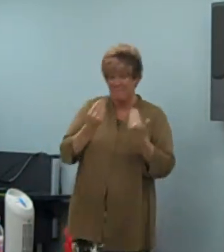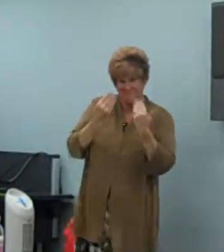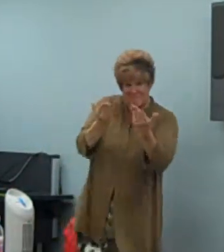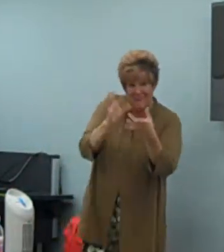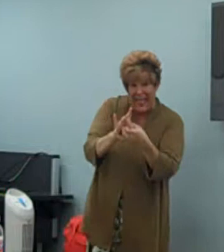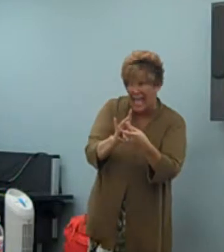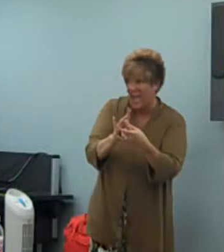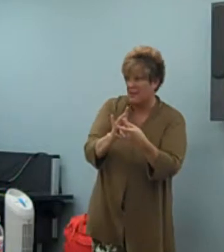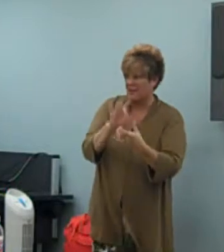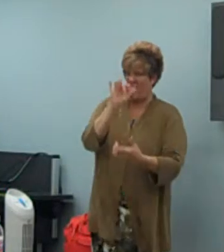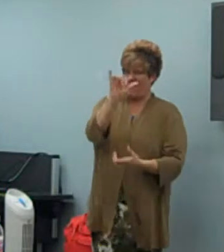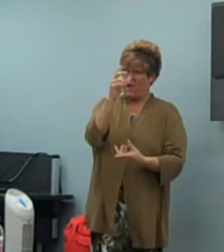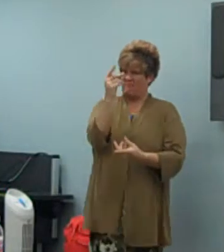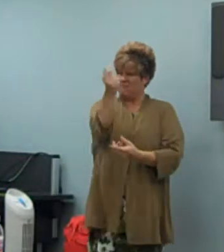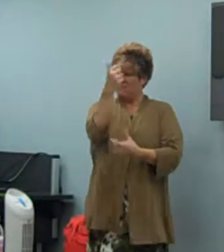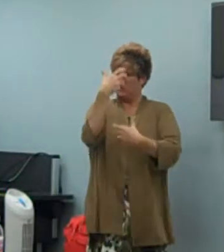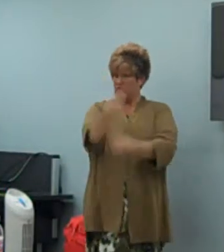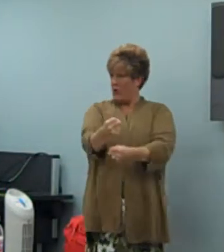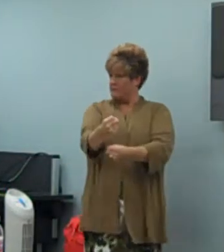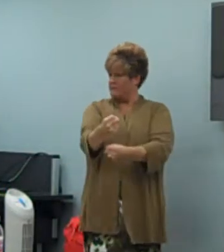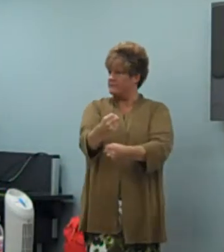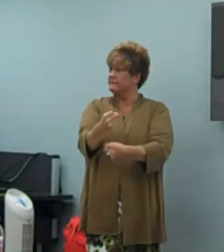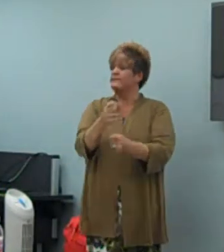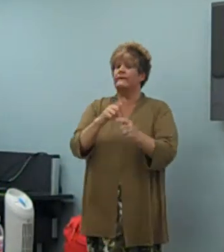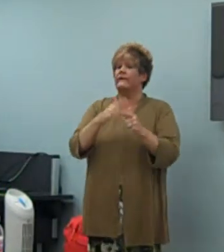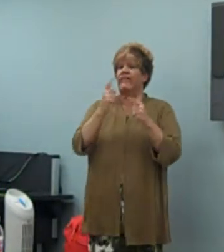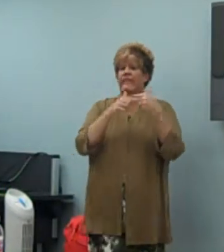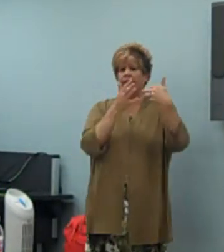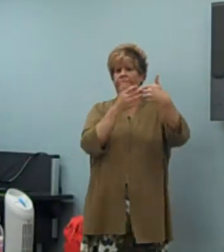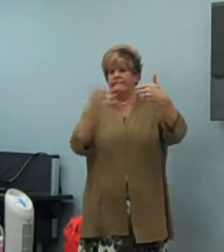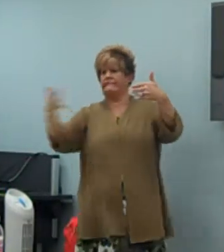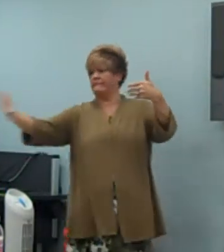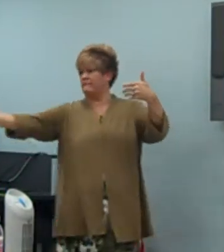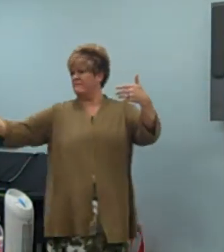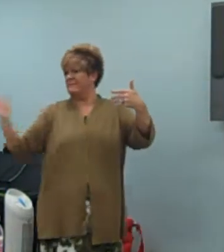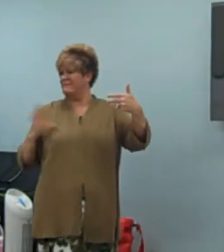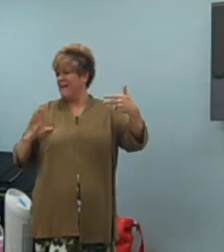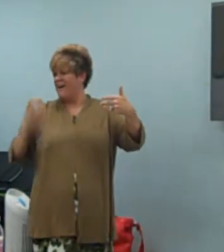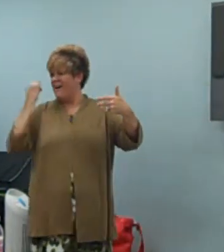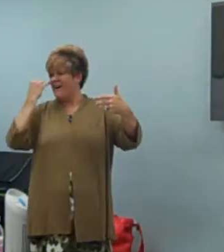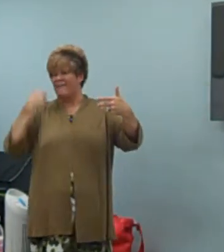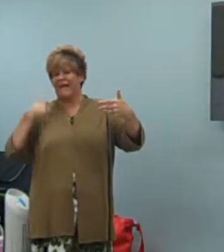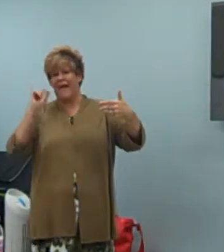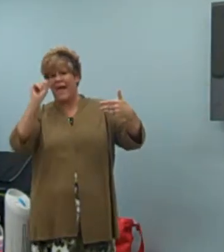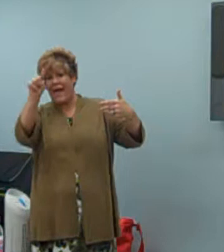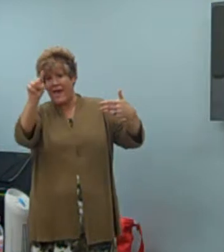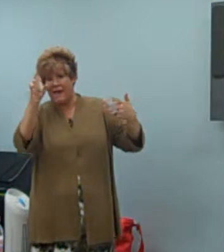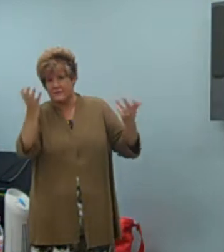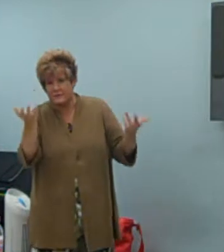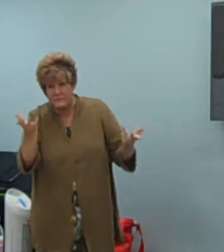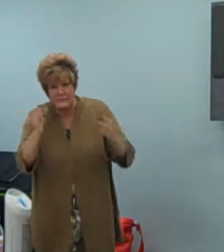if the video pops up, and they're smiling, and they want to connect, that's immediate trust that happens with me as an interpreter.